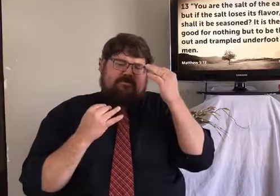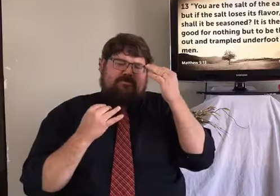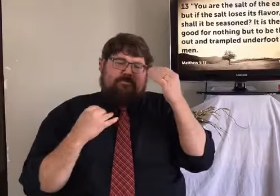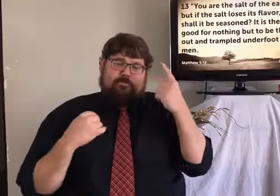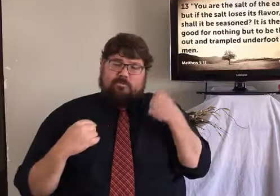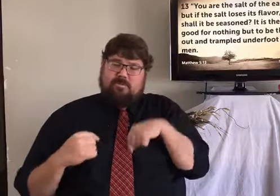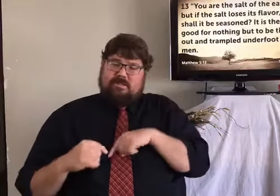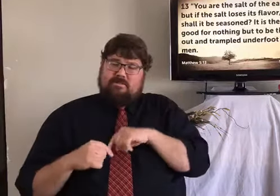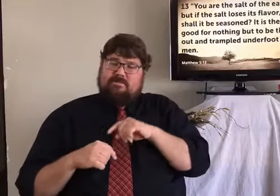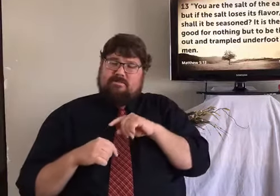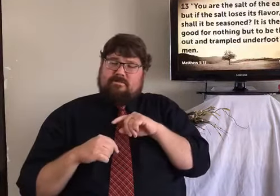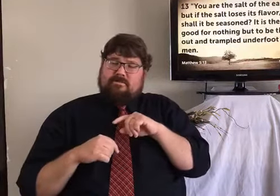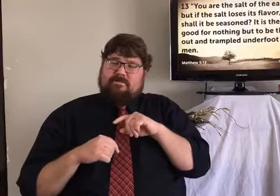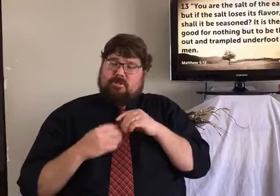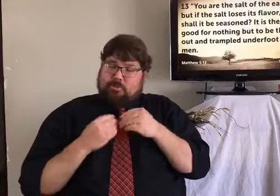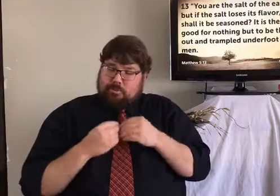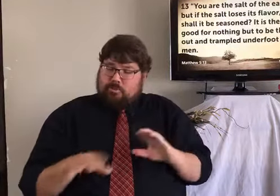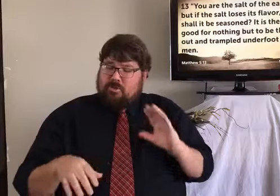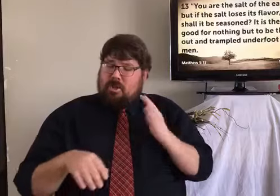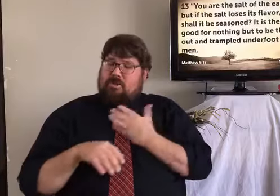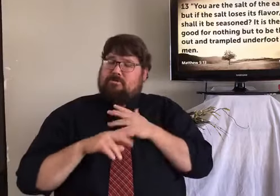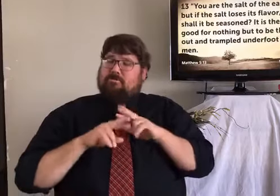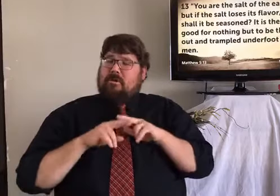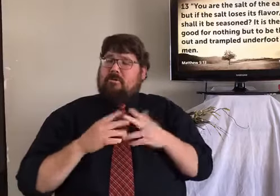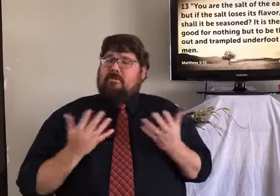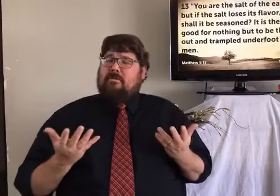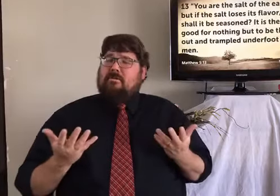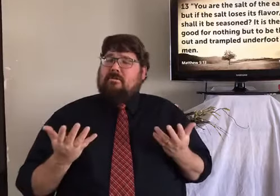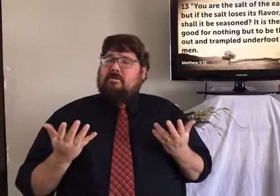I pray that you would help us to examine ourselves